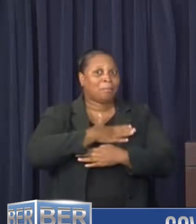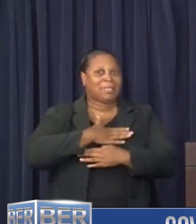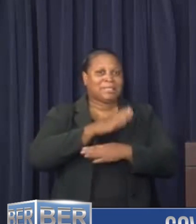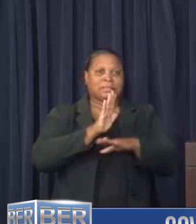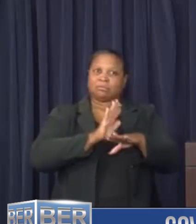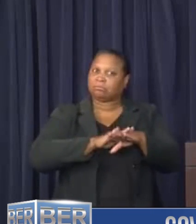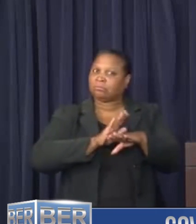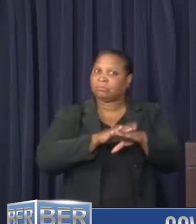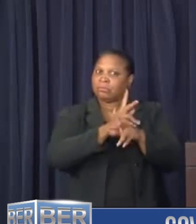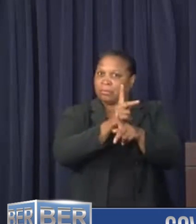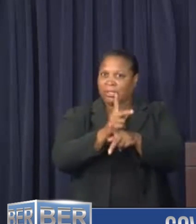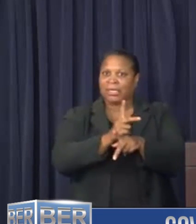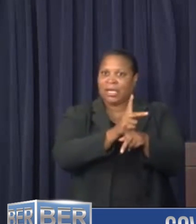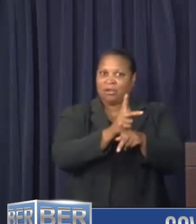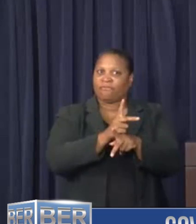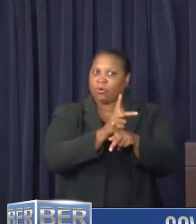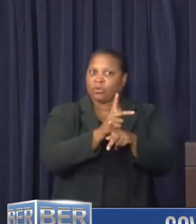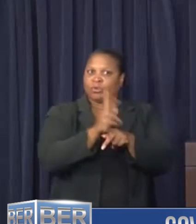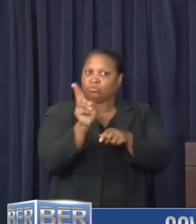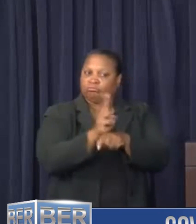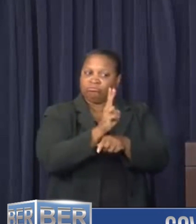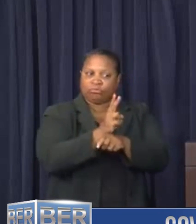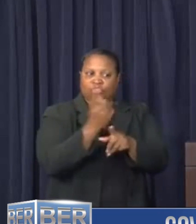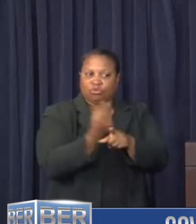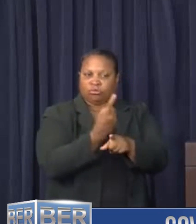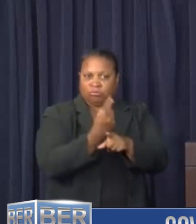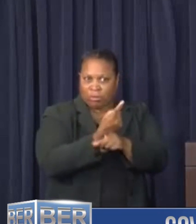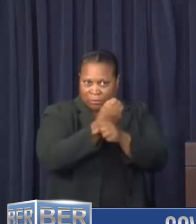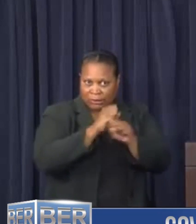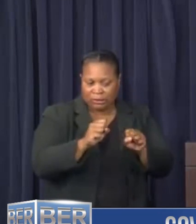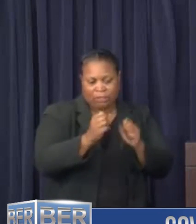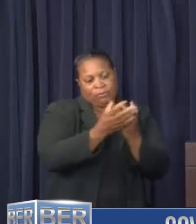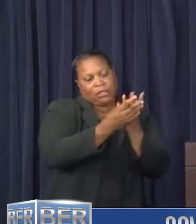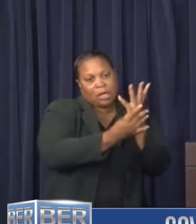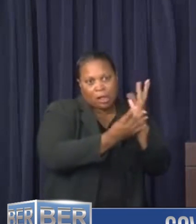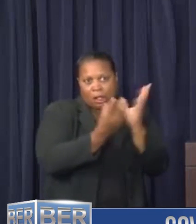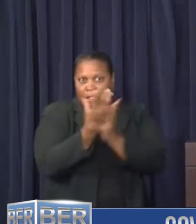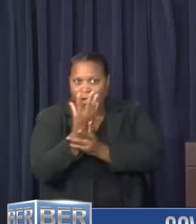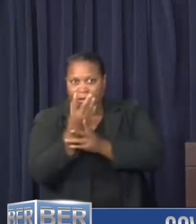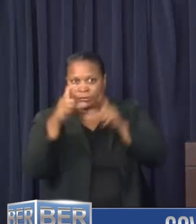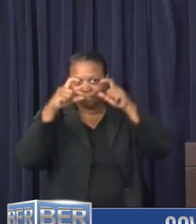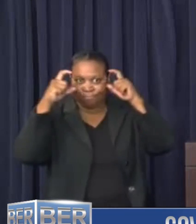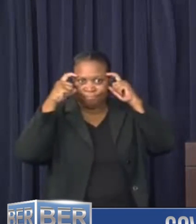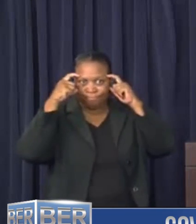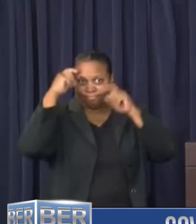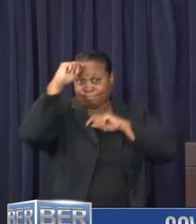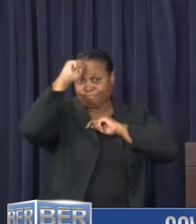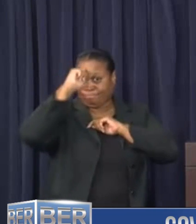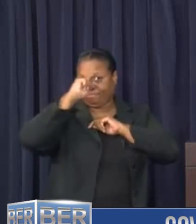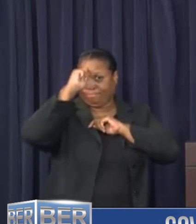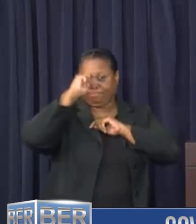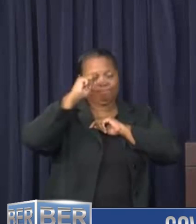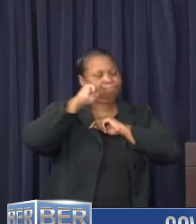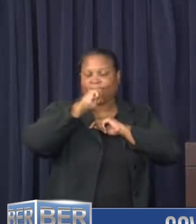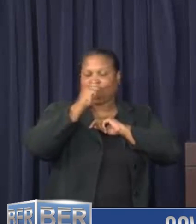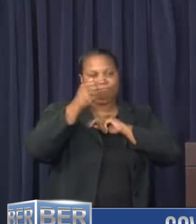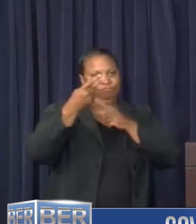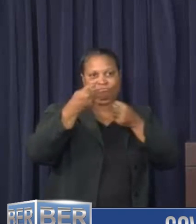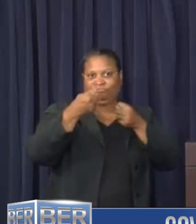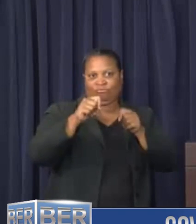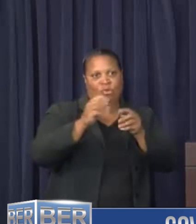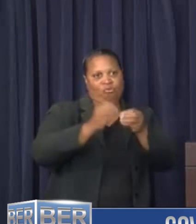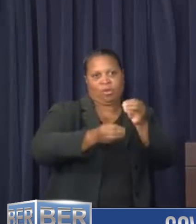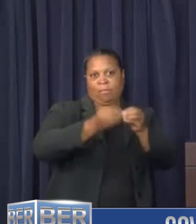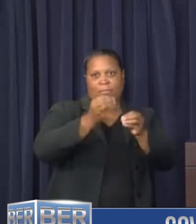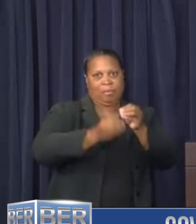careful. Wear the proper safety equipment such as gloves, goggles, hard hats. Do not attempt any